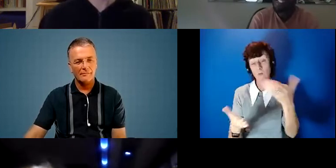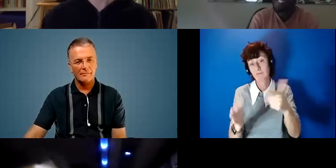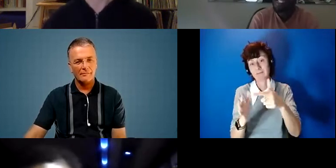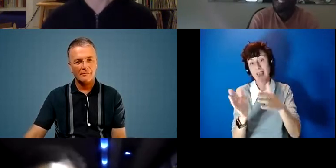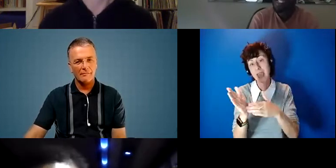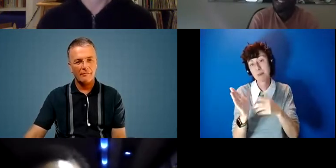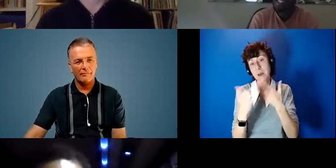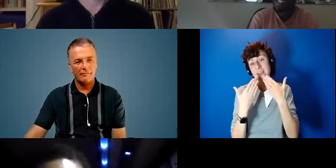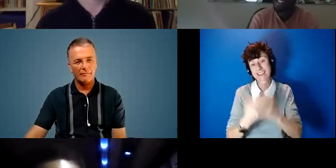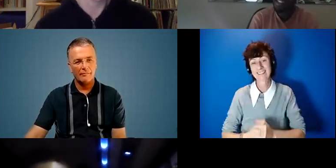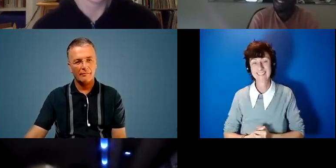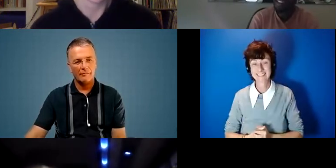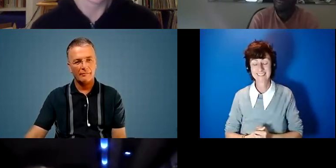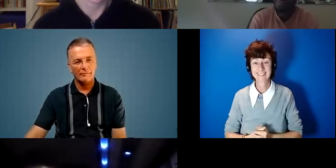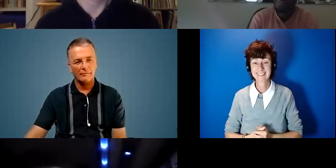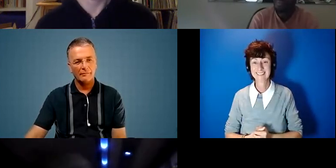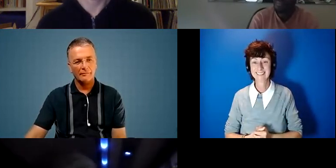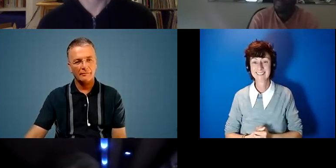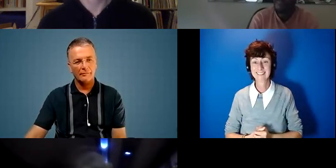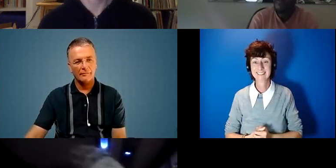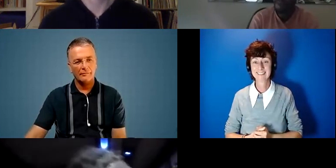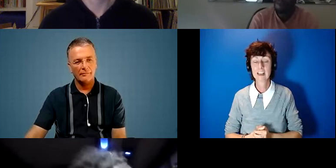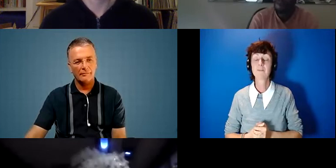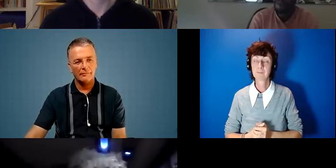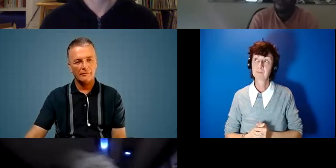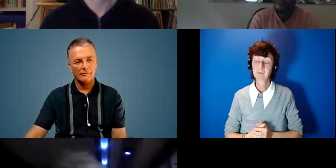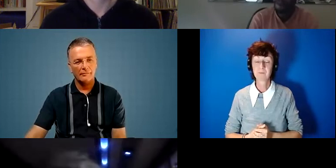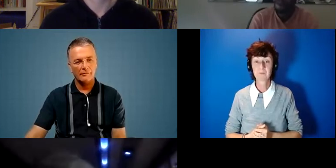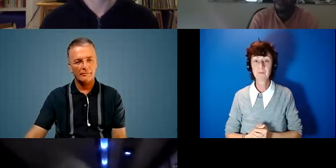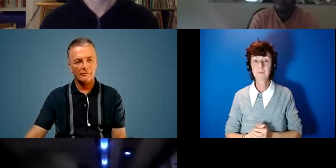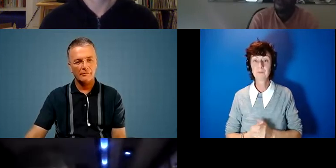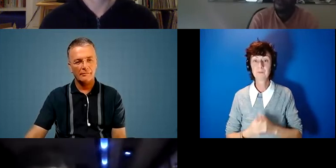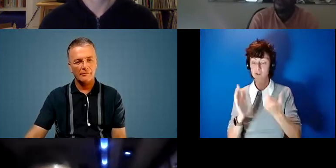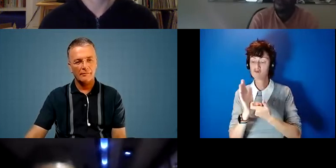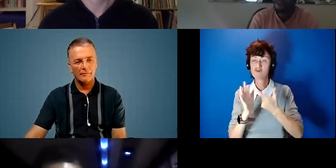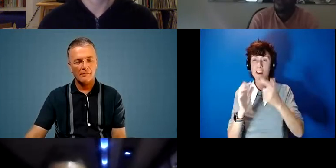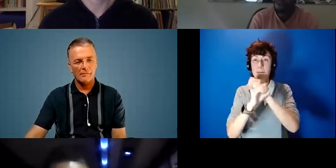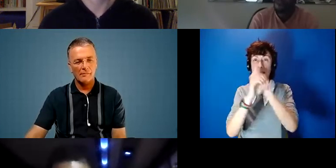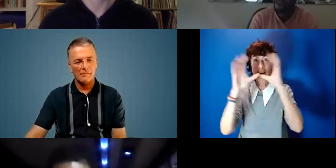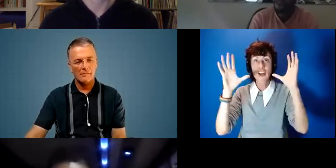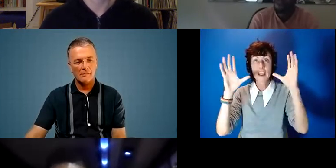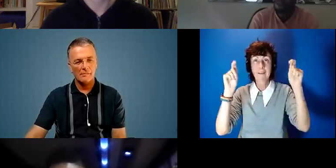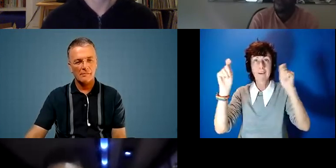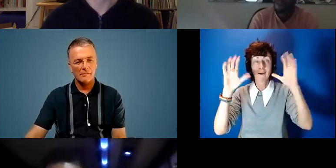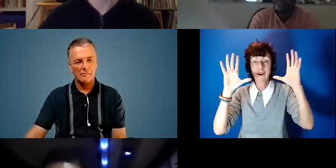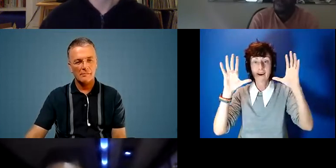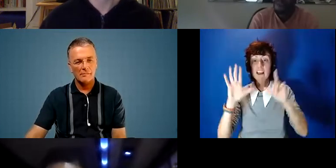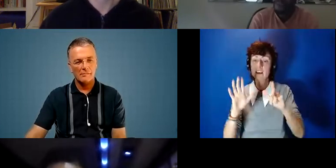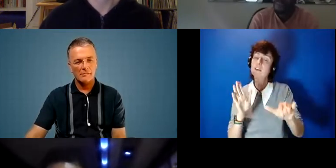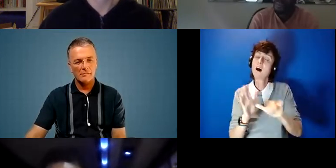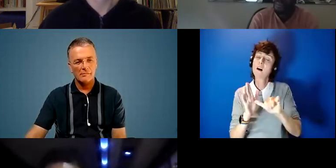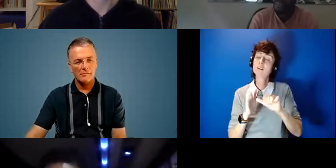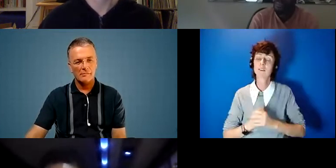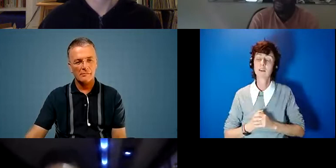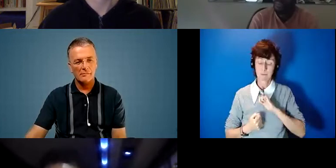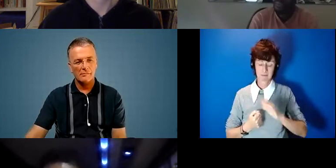um i mean i guess in terms of like reimagining i think it's really hard to because